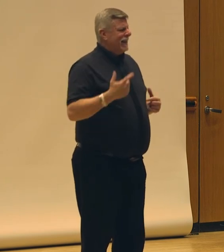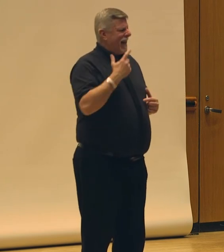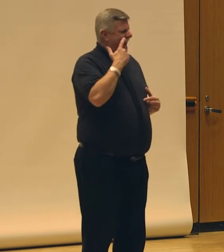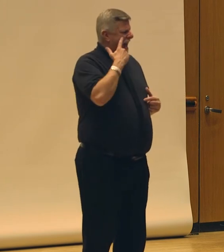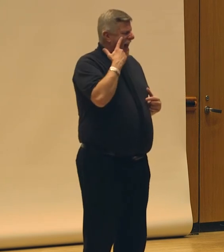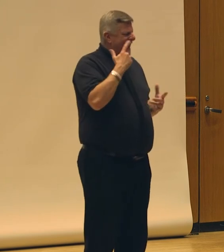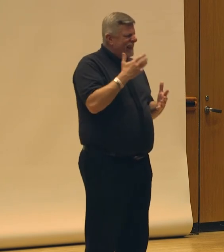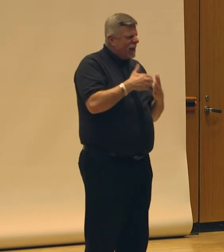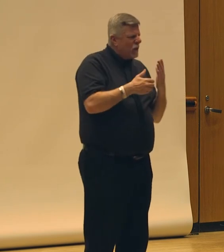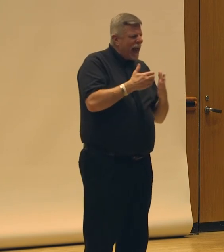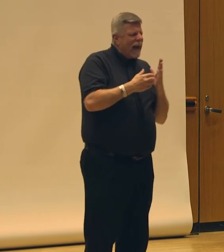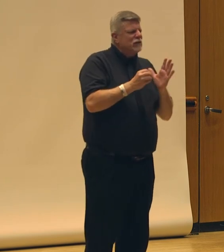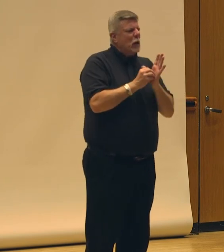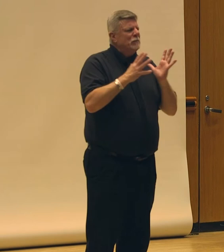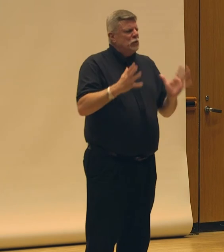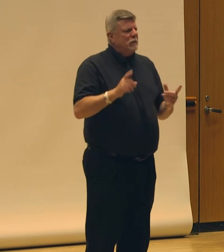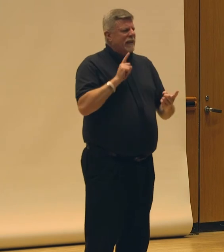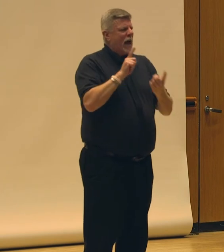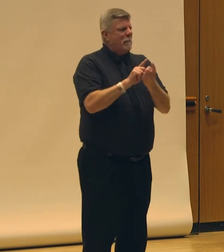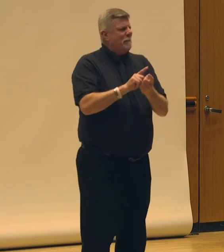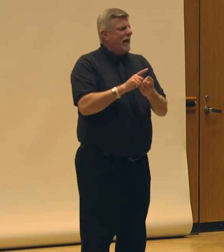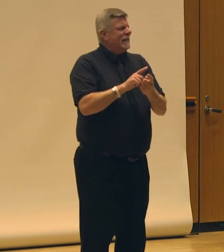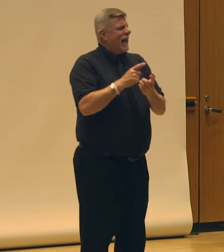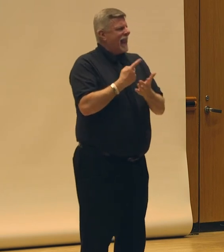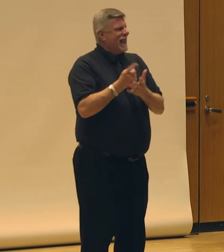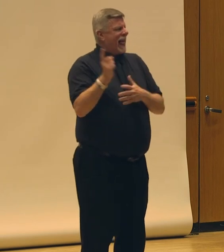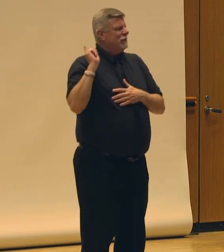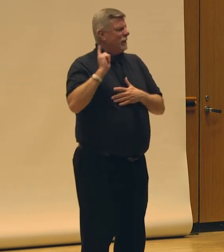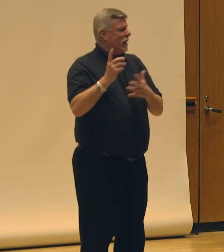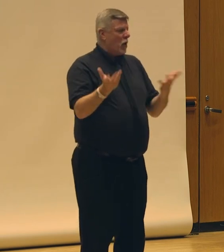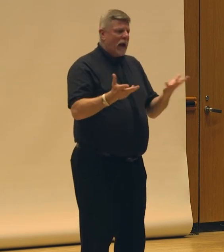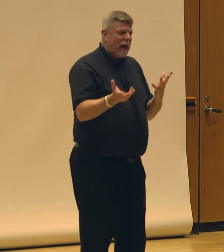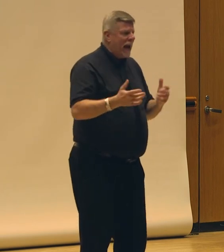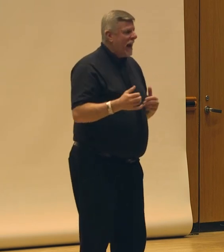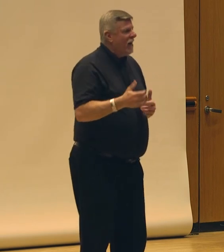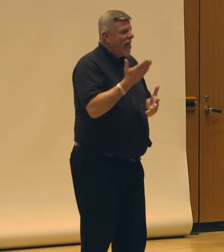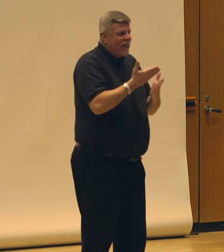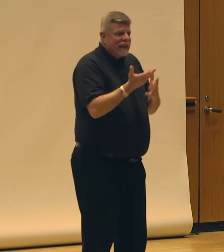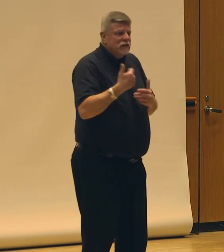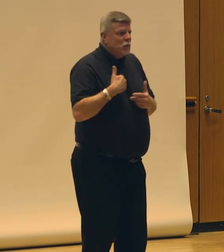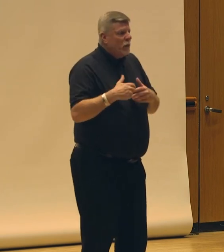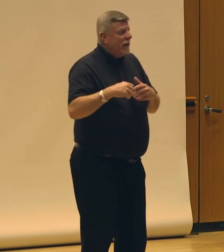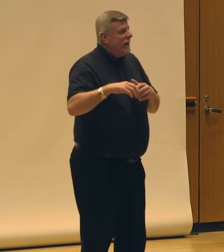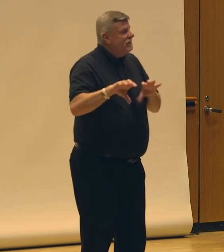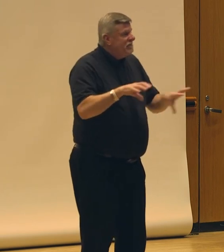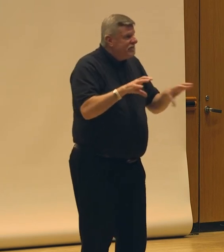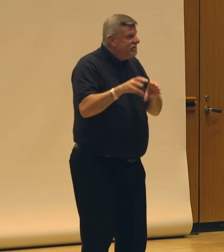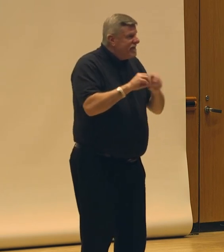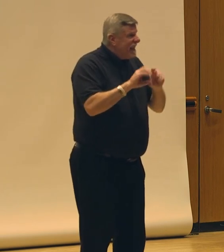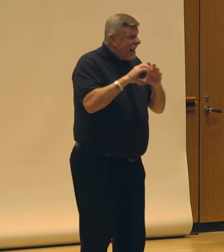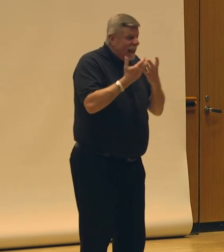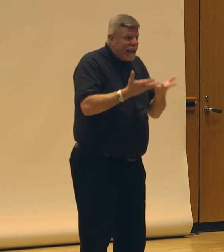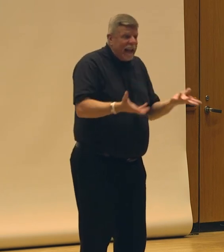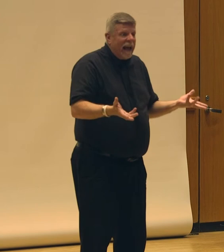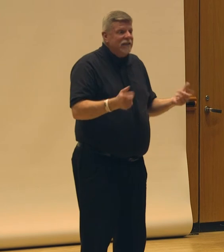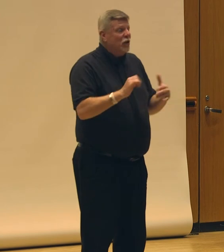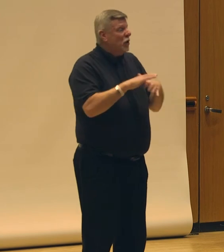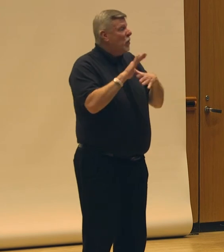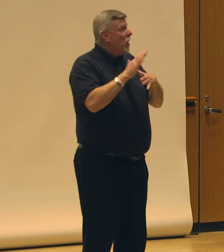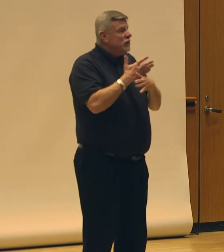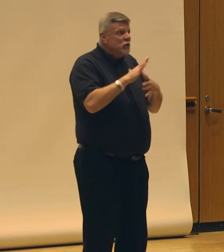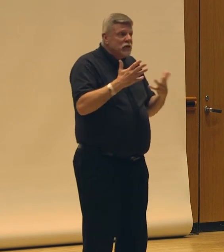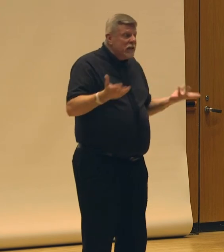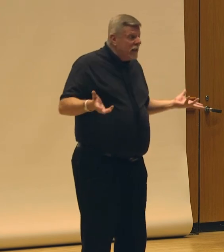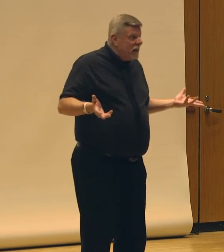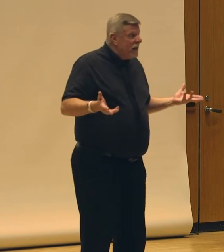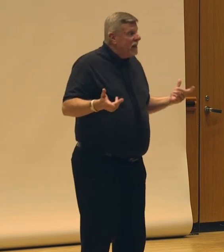handful of dance students that I met last week that are here too. And so if things that we did in class or things that I'm starting to share with you all today